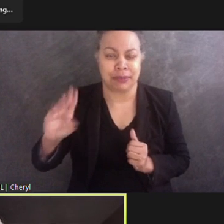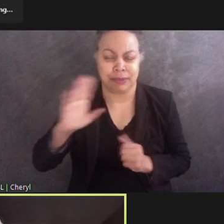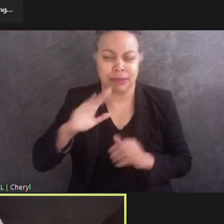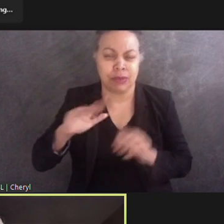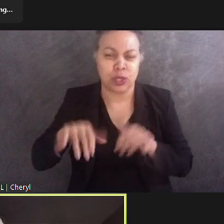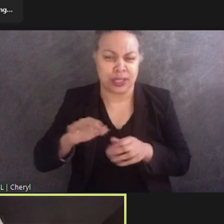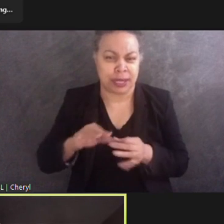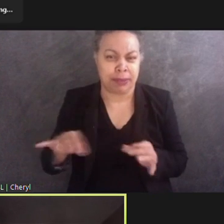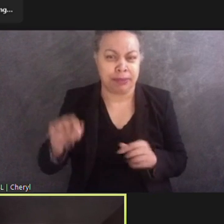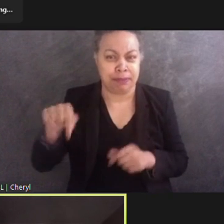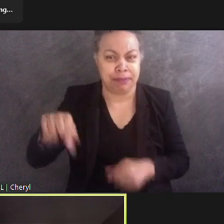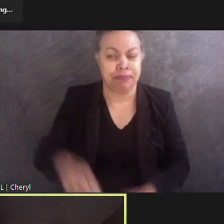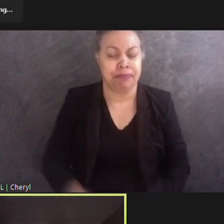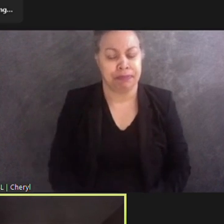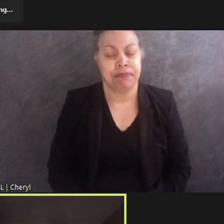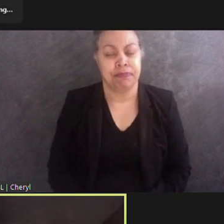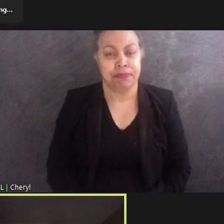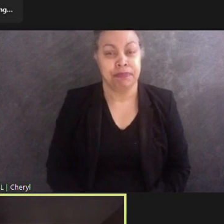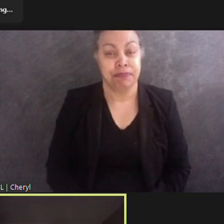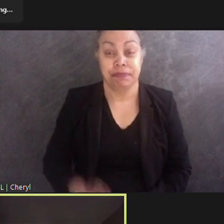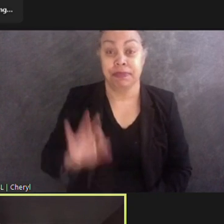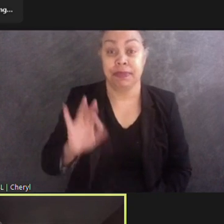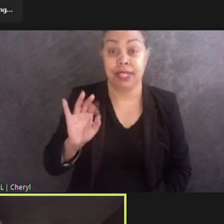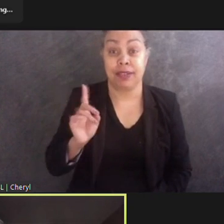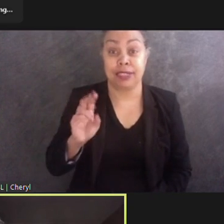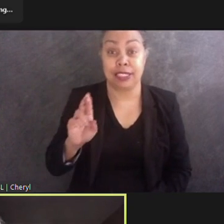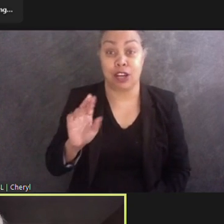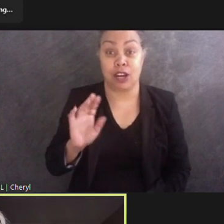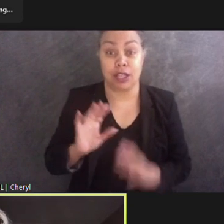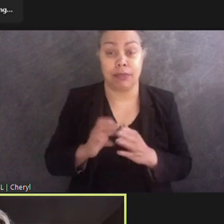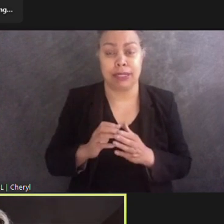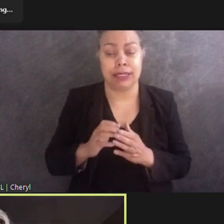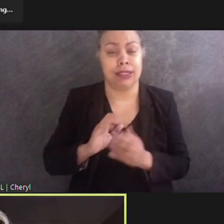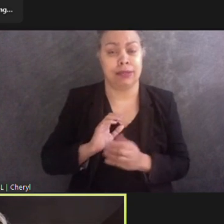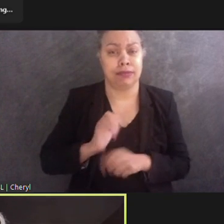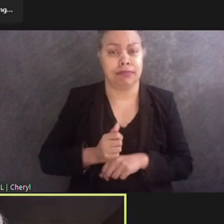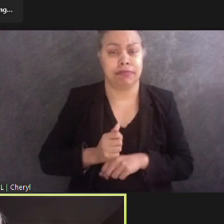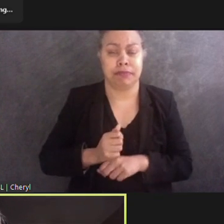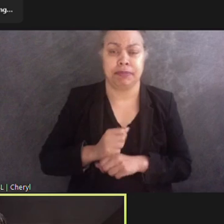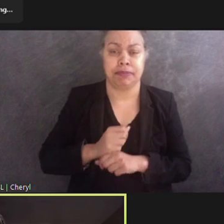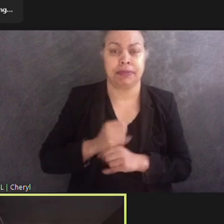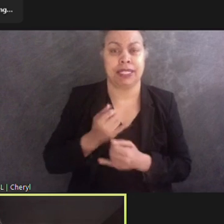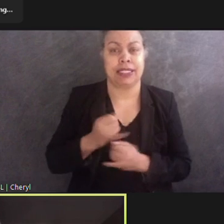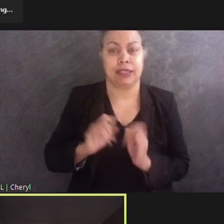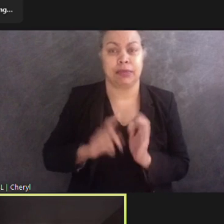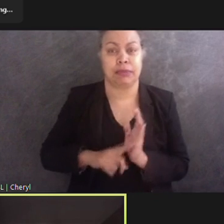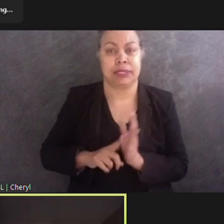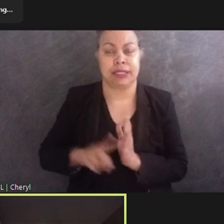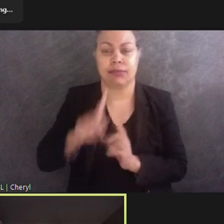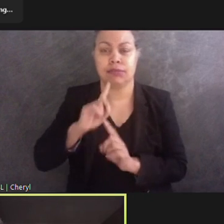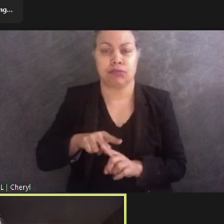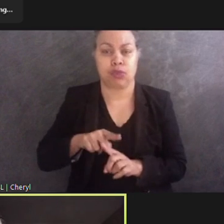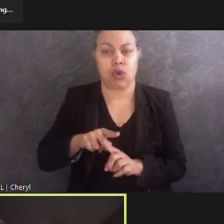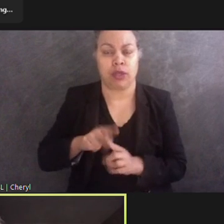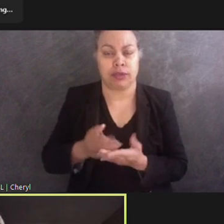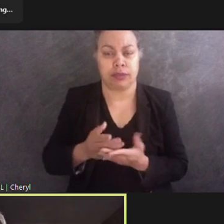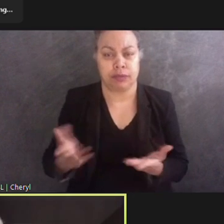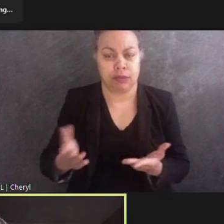FDR committee commissioned this independent report that you will soon hear about to put to rest any questions